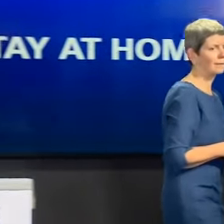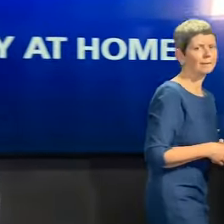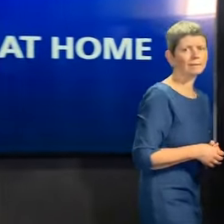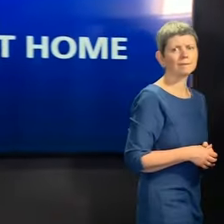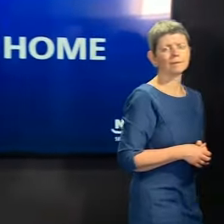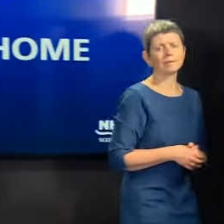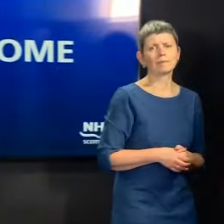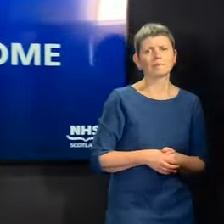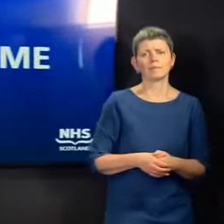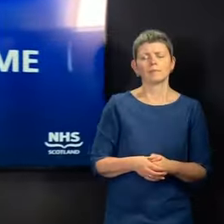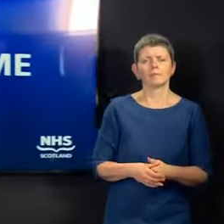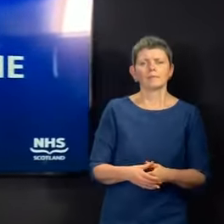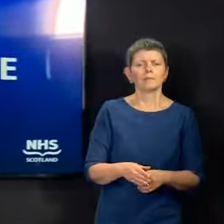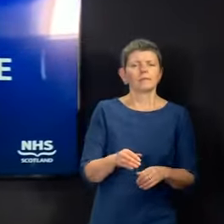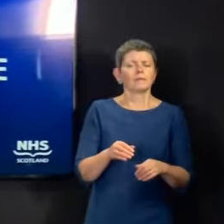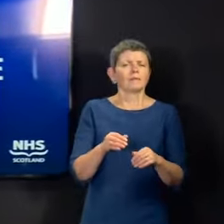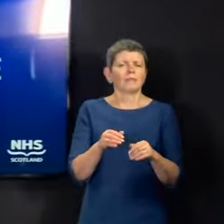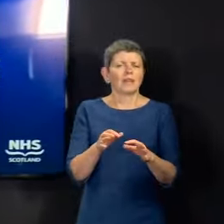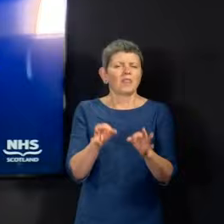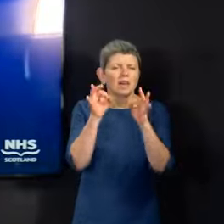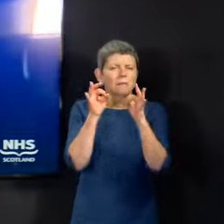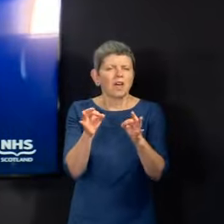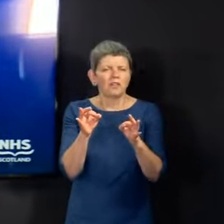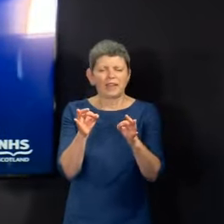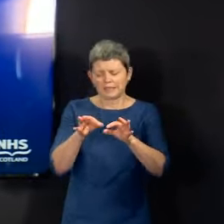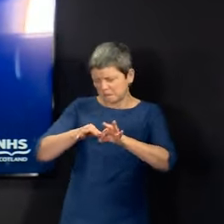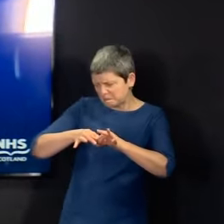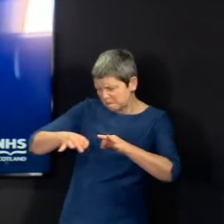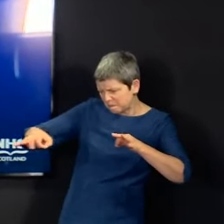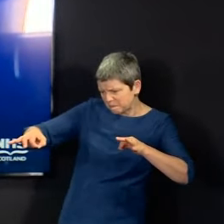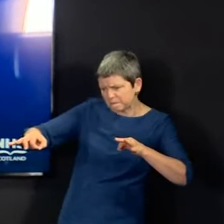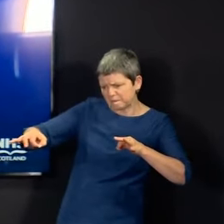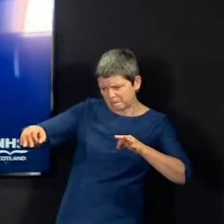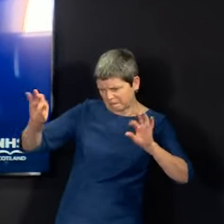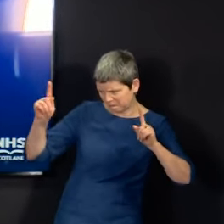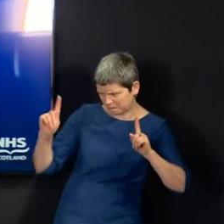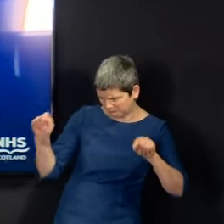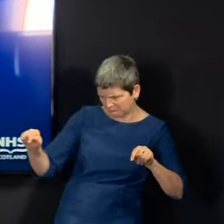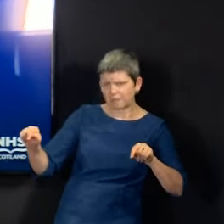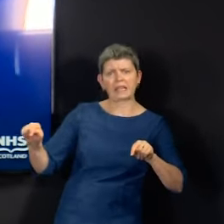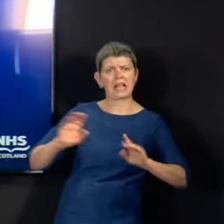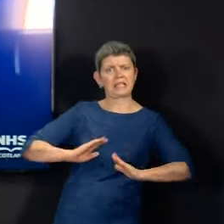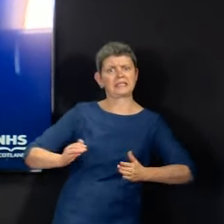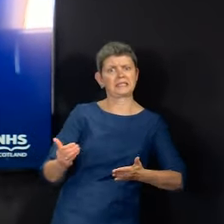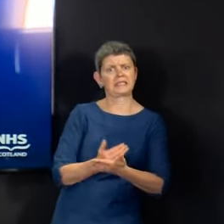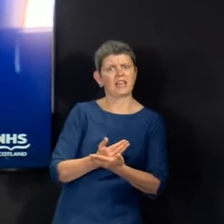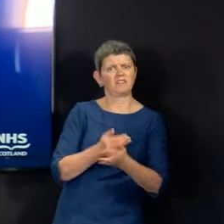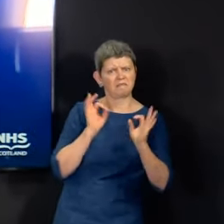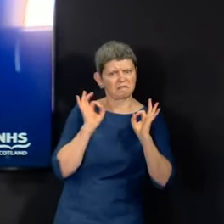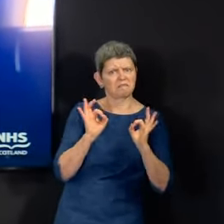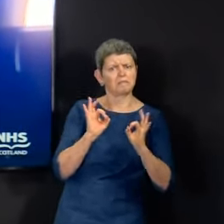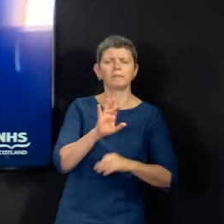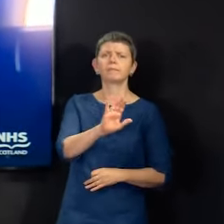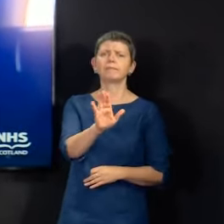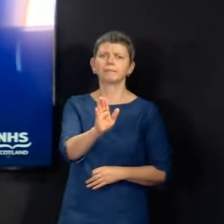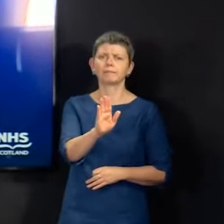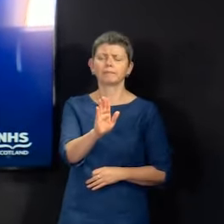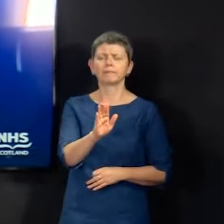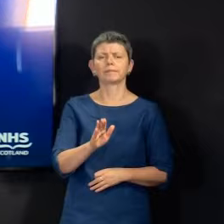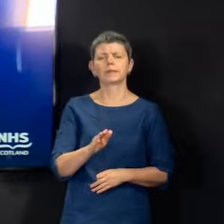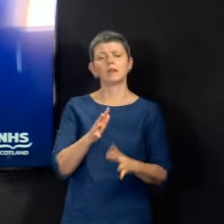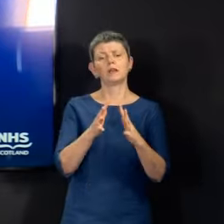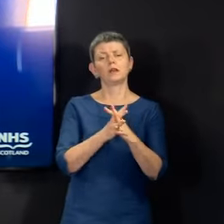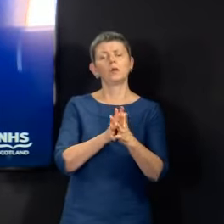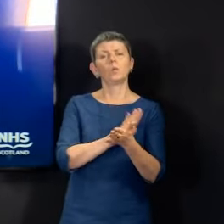distance that removes all risk from this virus. The WHO say that you should consider at least a metre